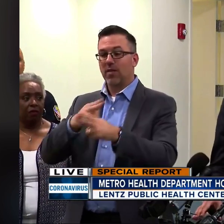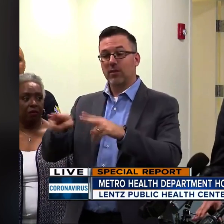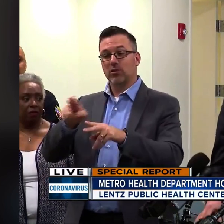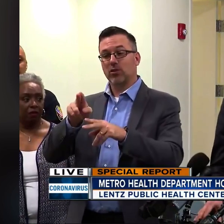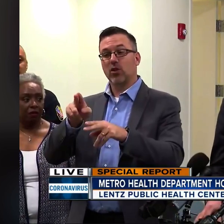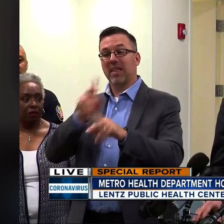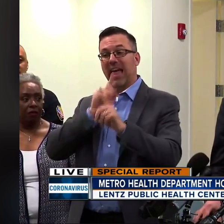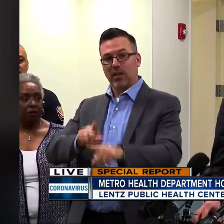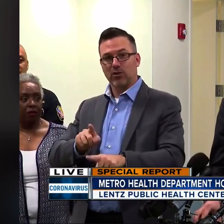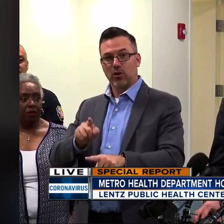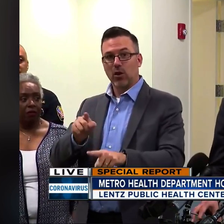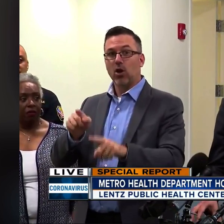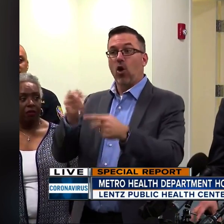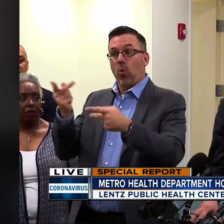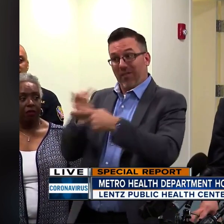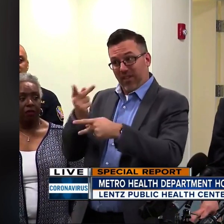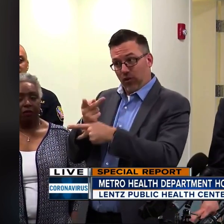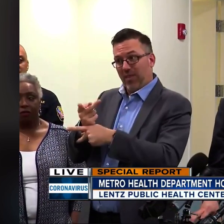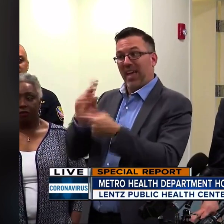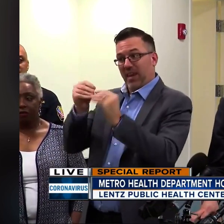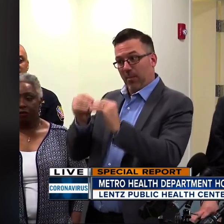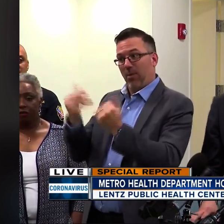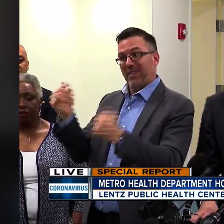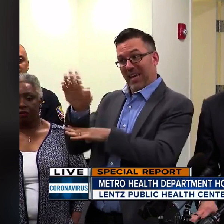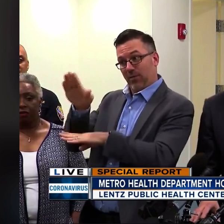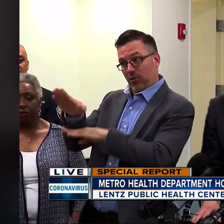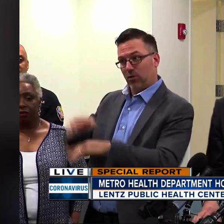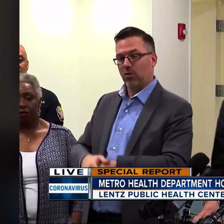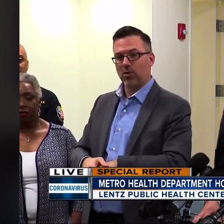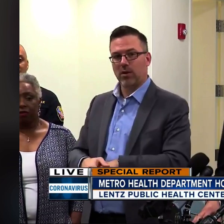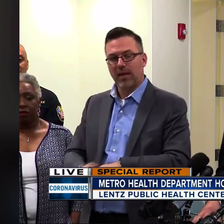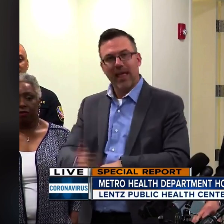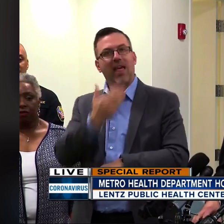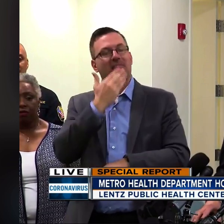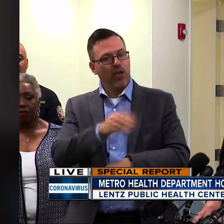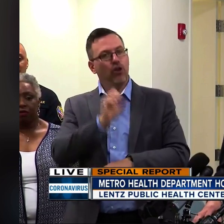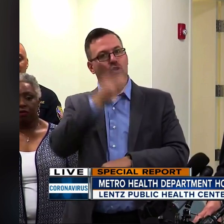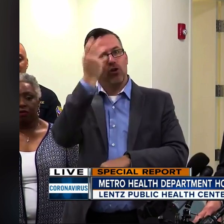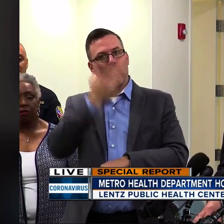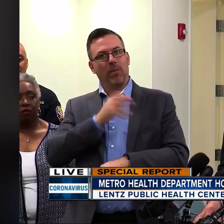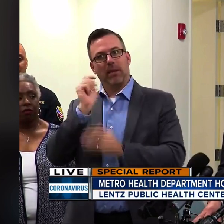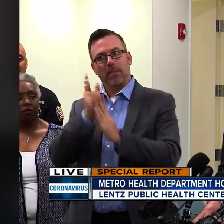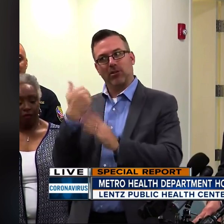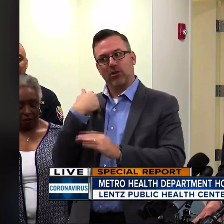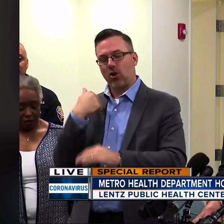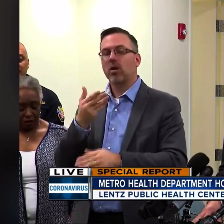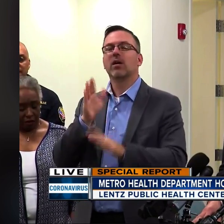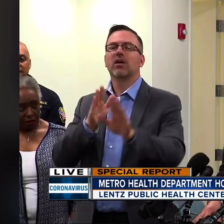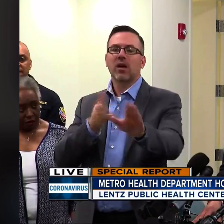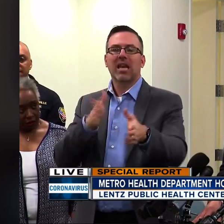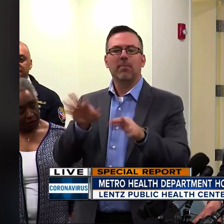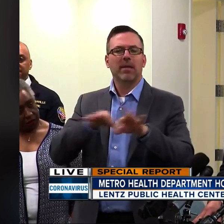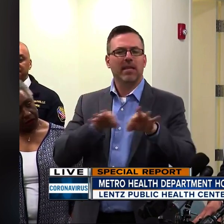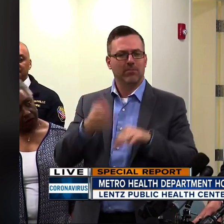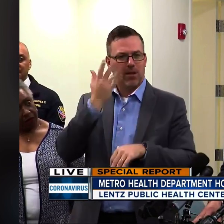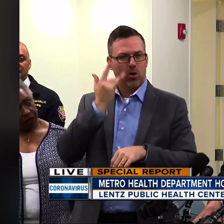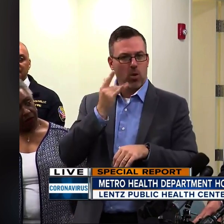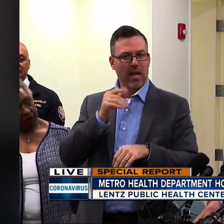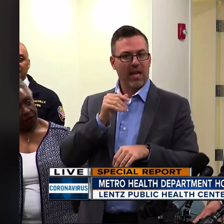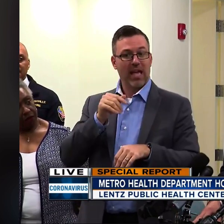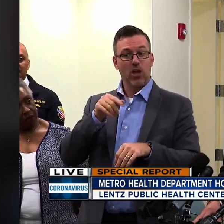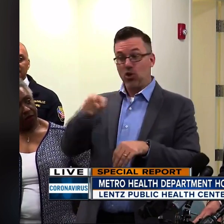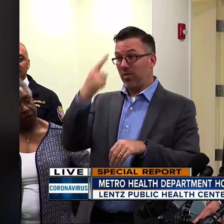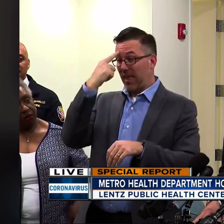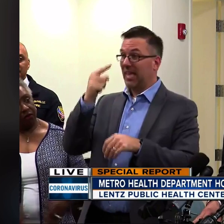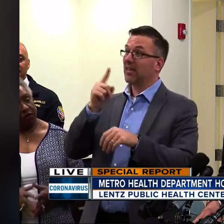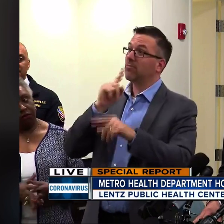we are figuring that answer out this afternoon. Thank you. You could have said that 10 minutes ago. Because let me explain why this answer is not as straightforward